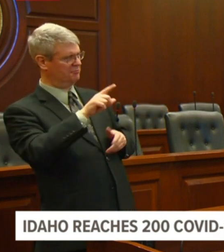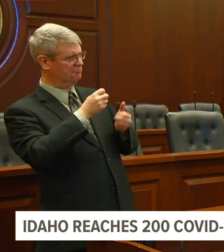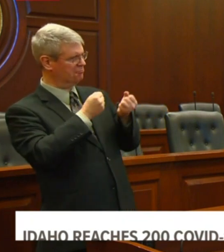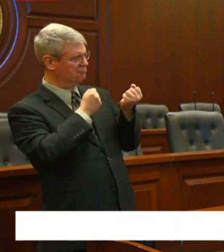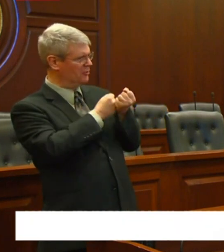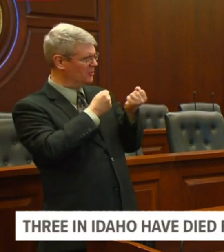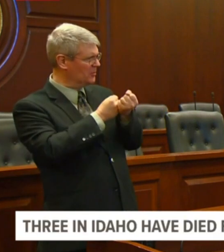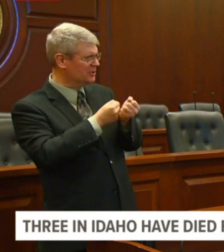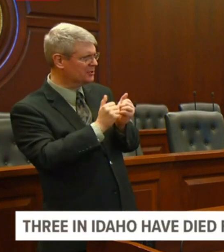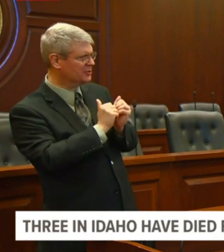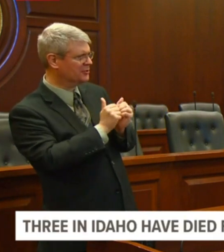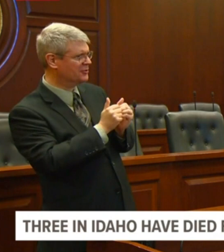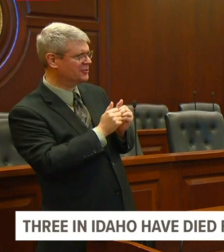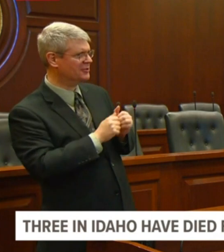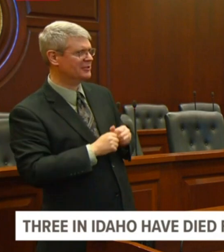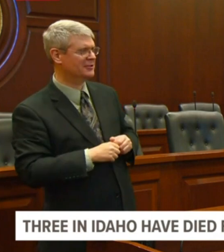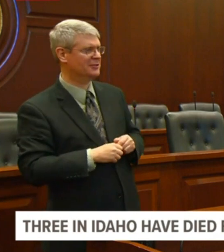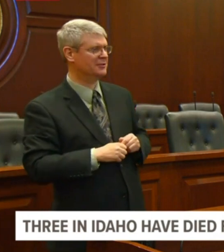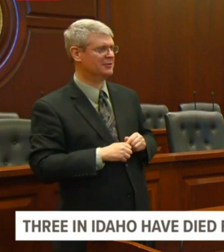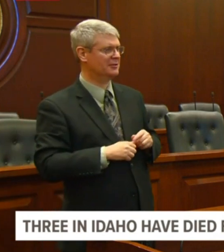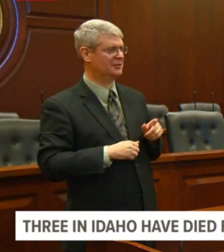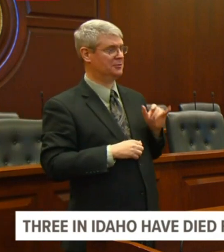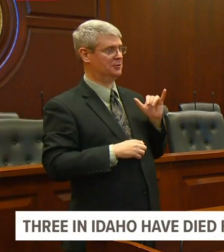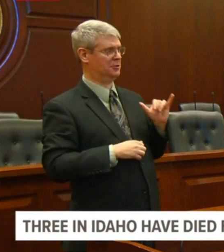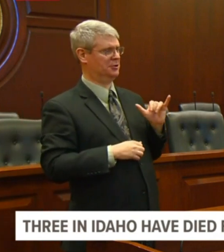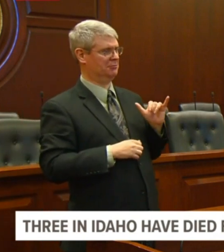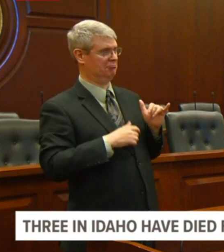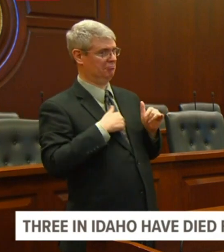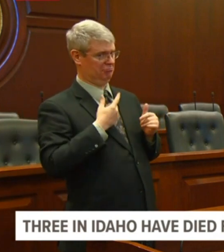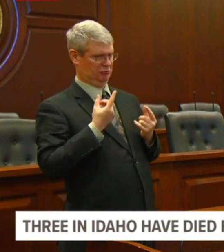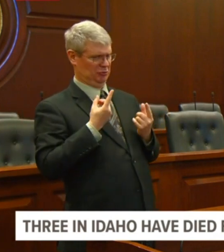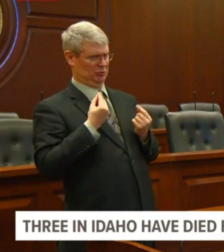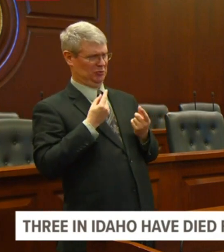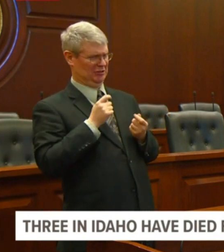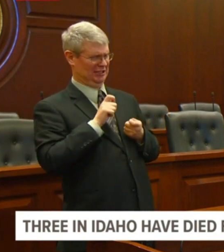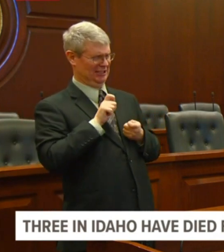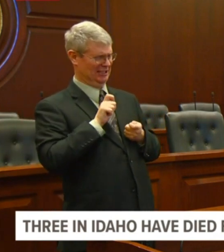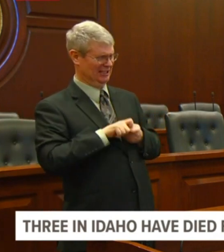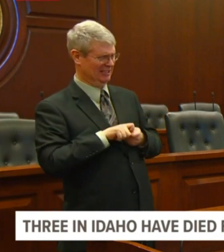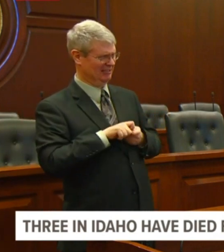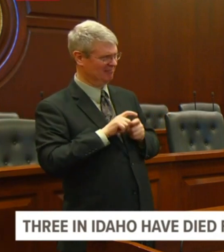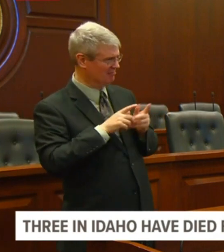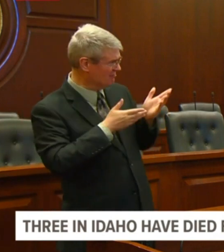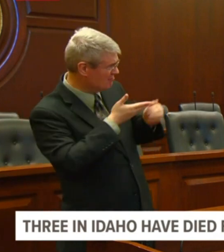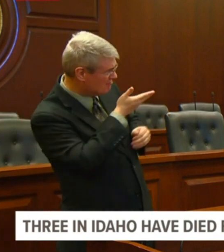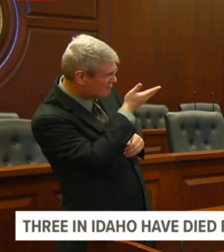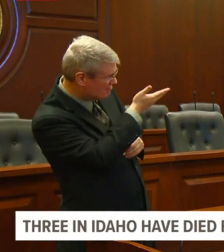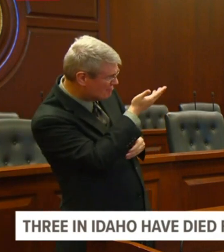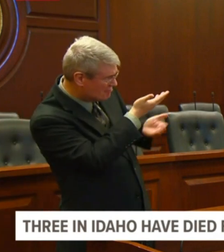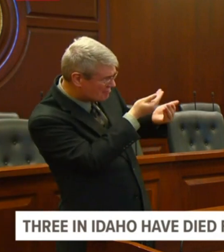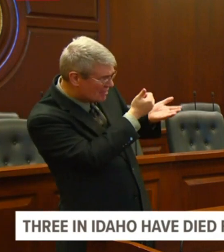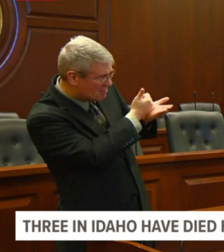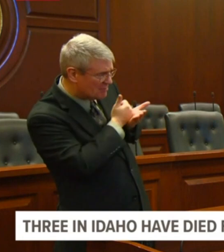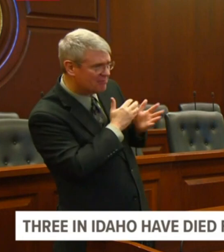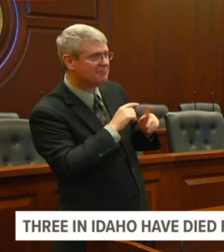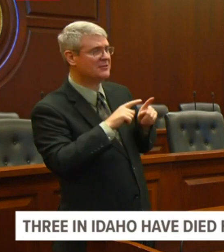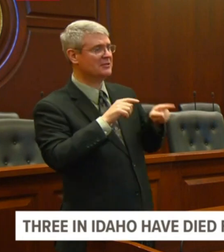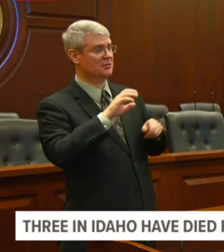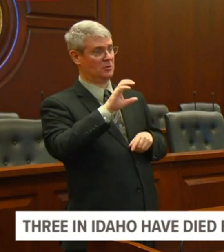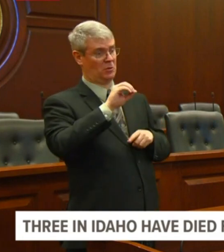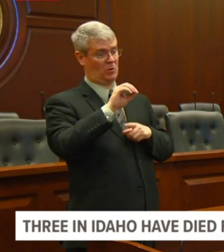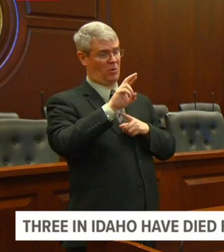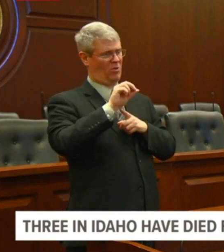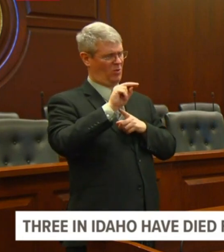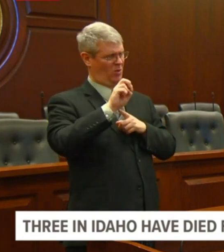specifically, uh, Brad Richie could address that, but corners are part of this process, whether it's a emergency,